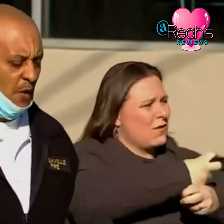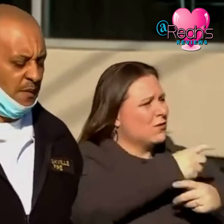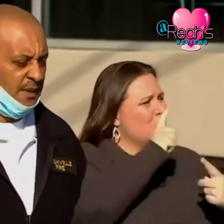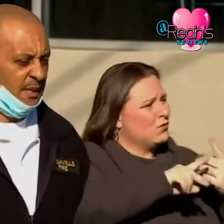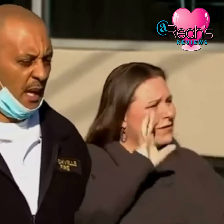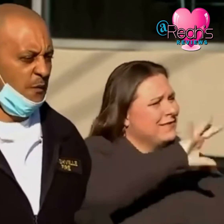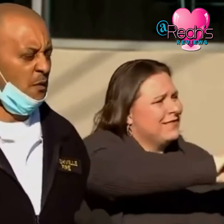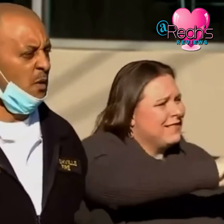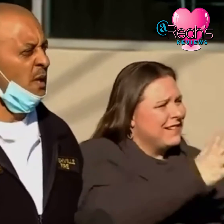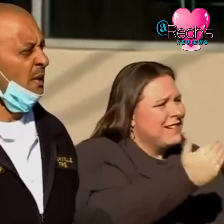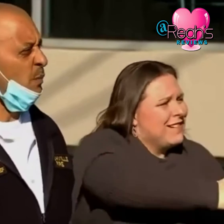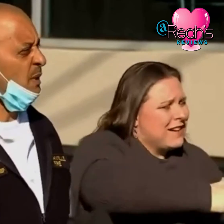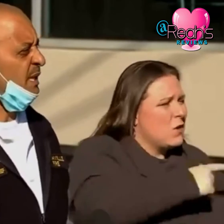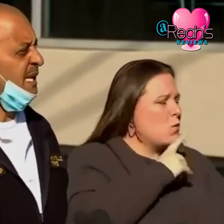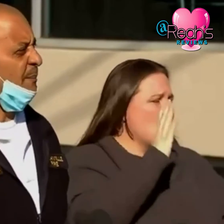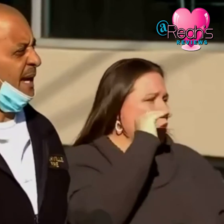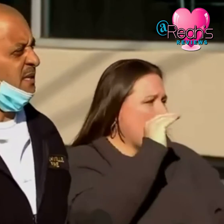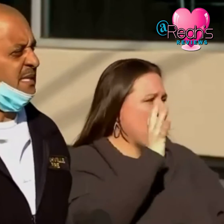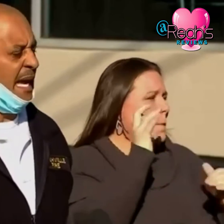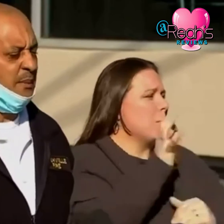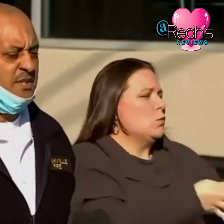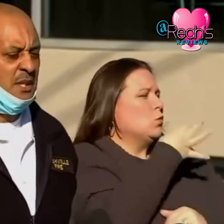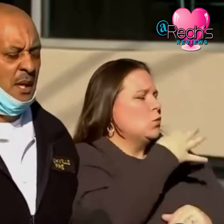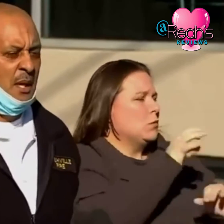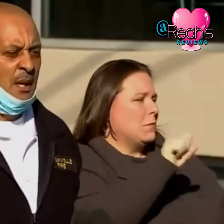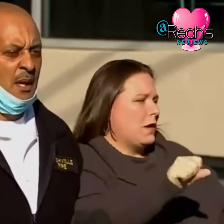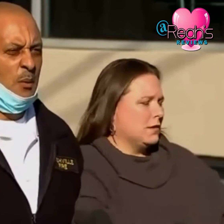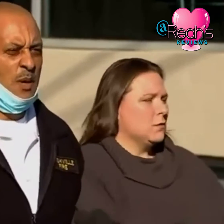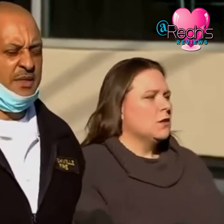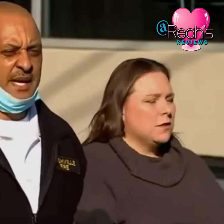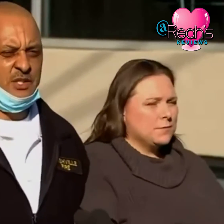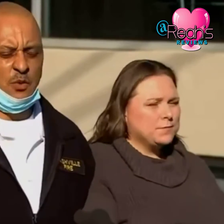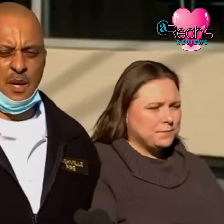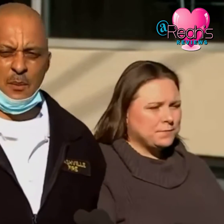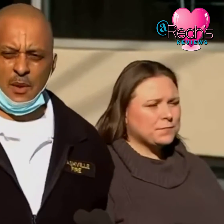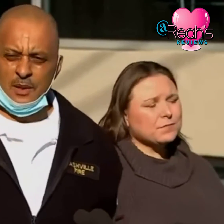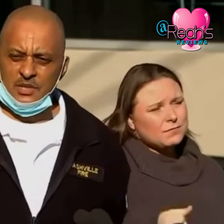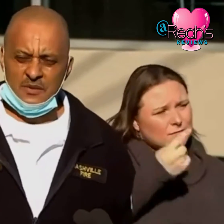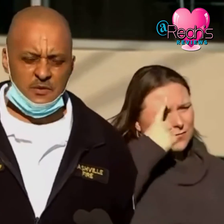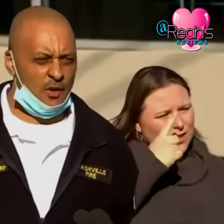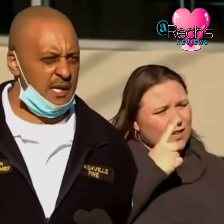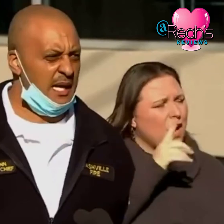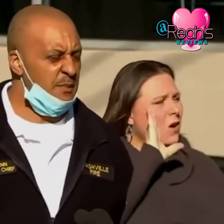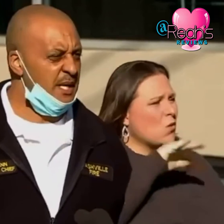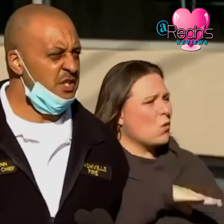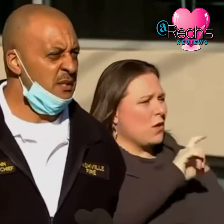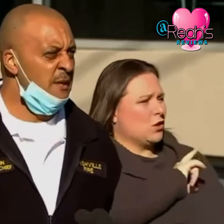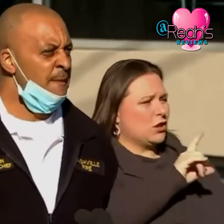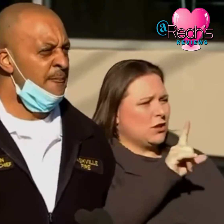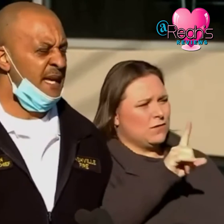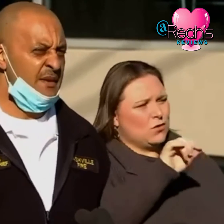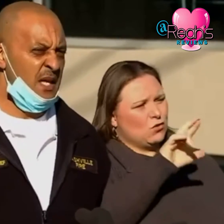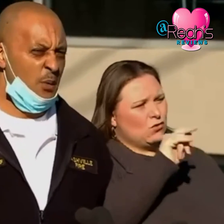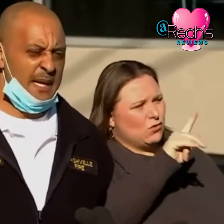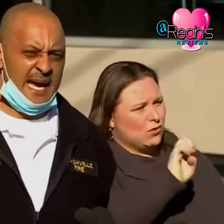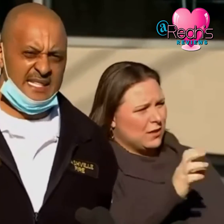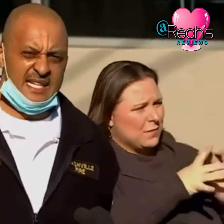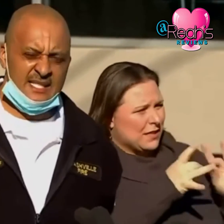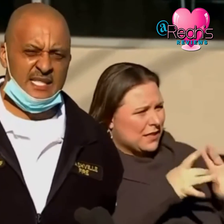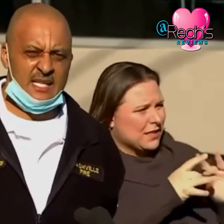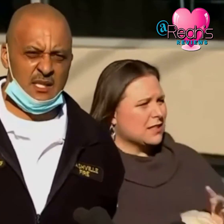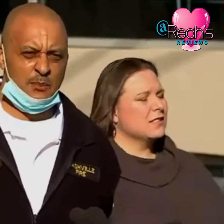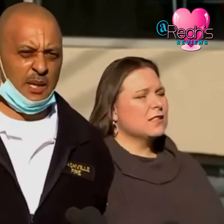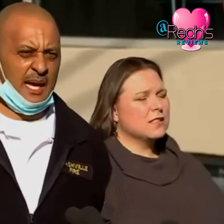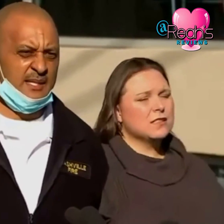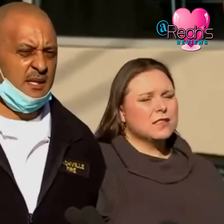us and we're hopefully hopeful that we'll get that back established one thing to remember i know chief drake had mentioned that even though we had